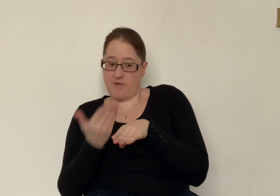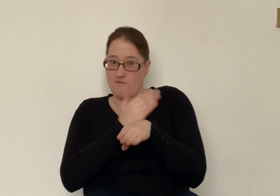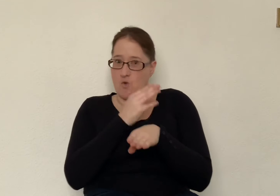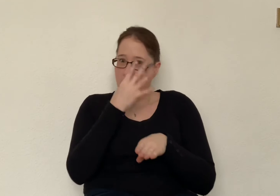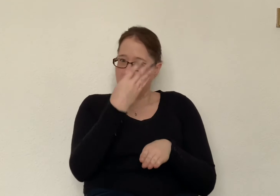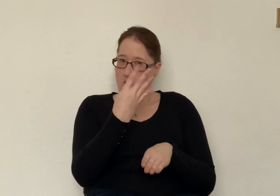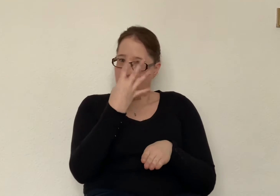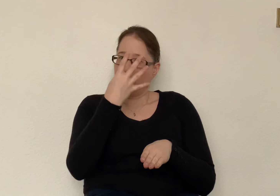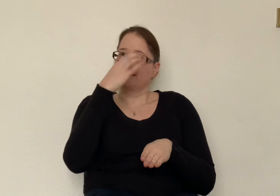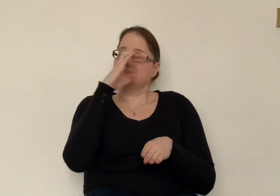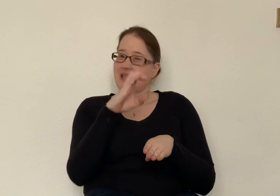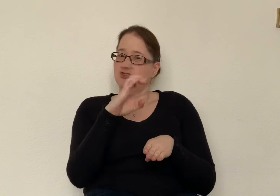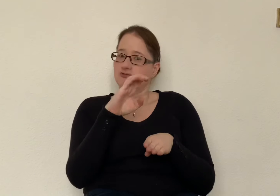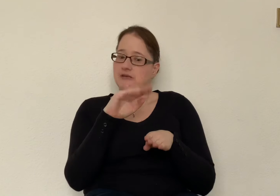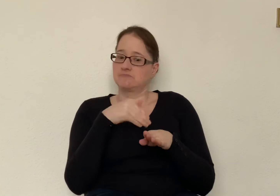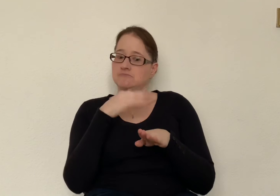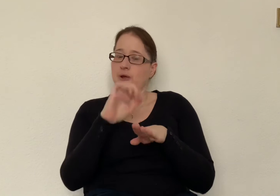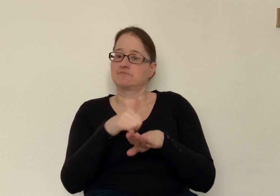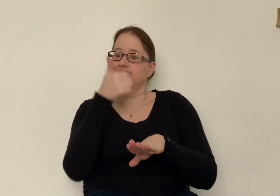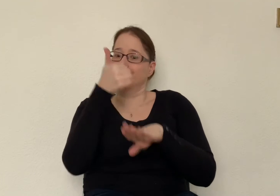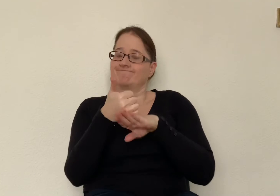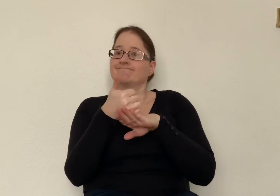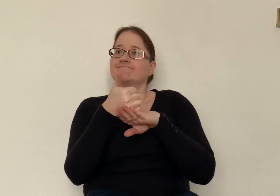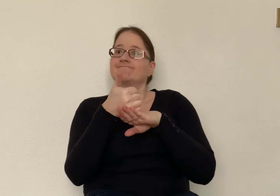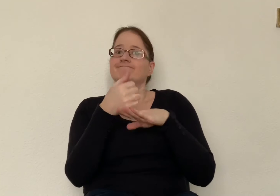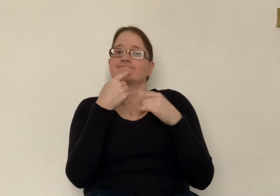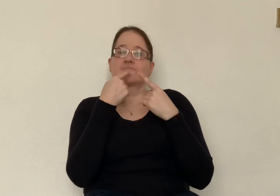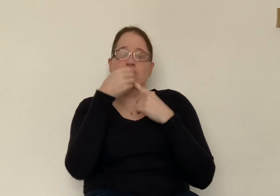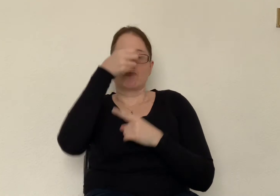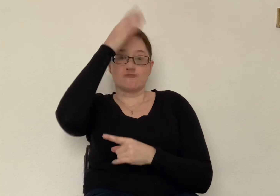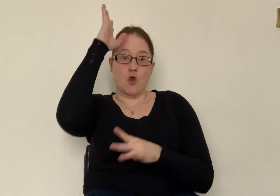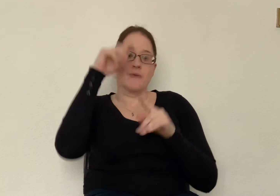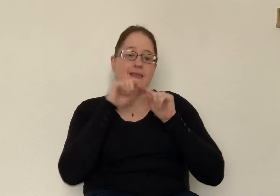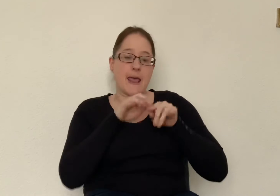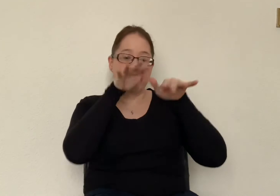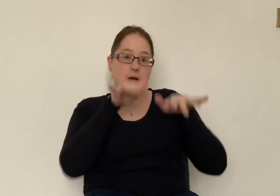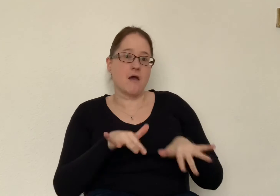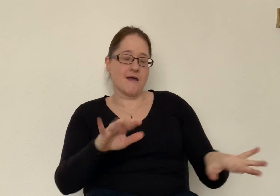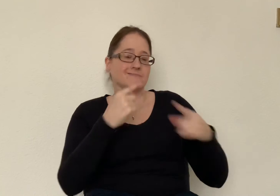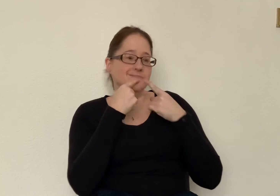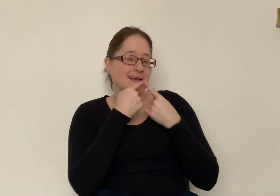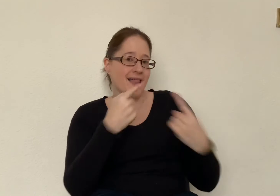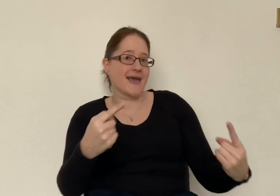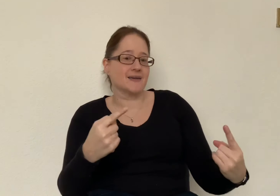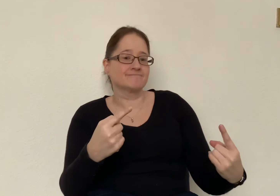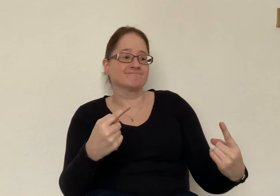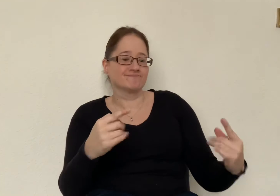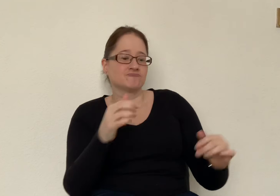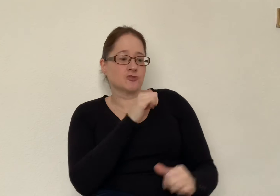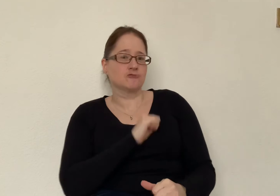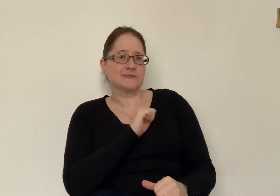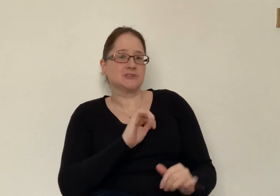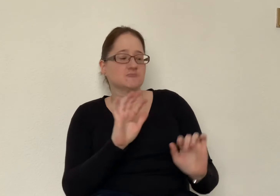became legalised within the Roman Empire it became as we now know it 40 days